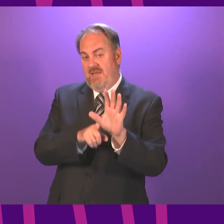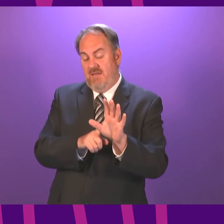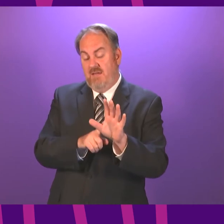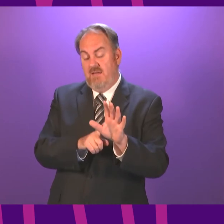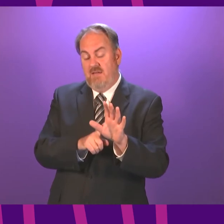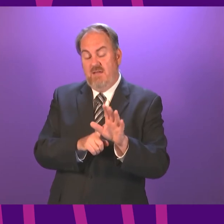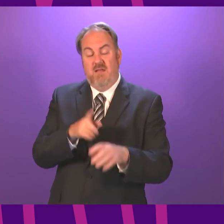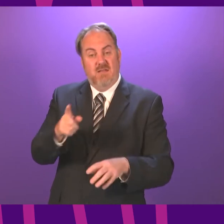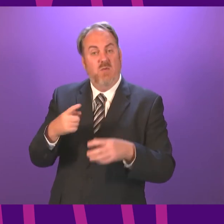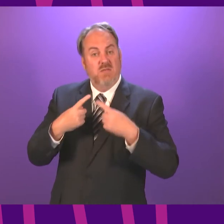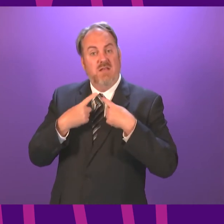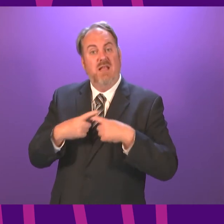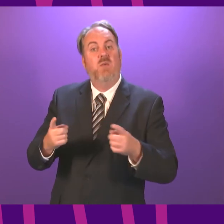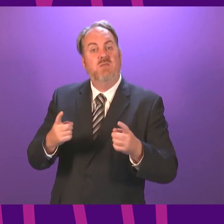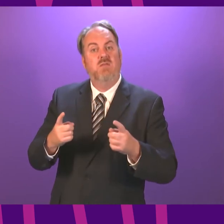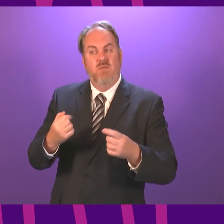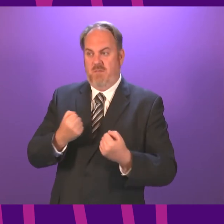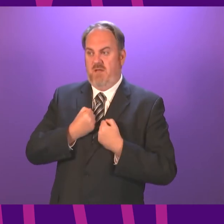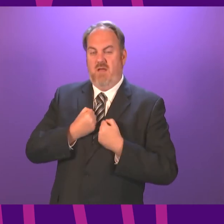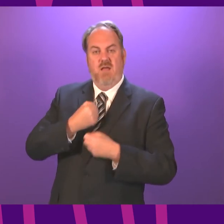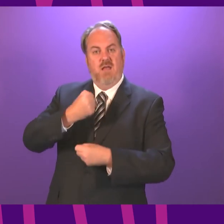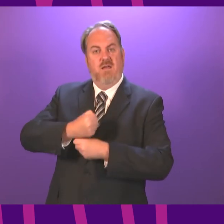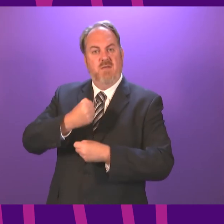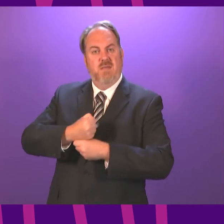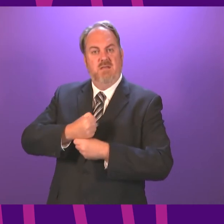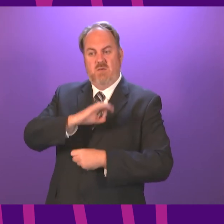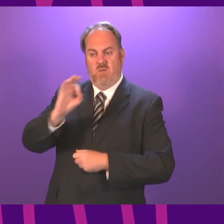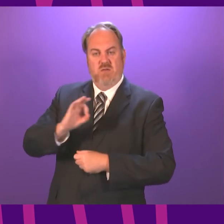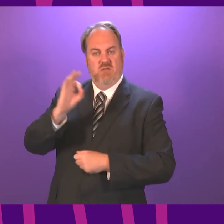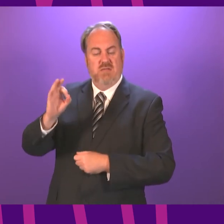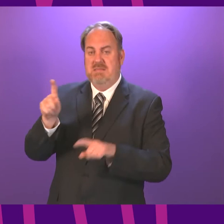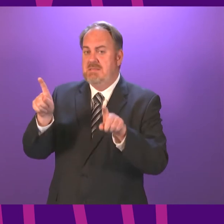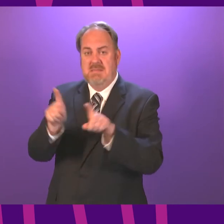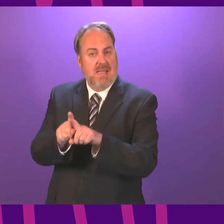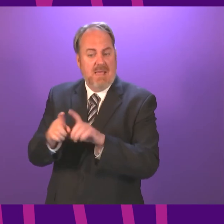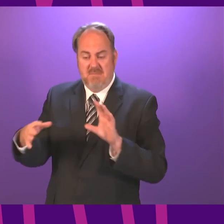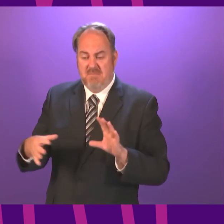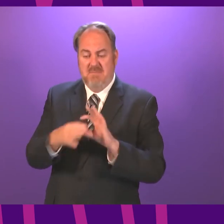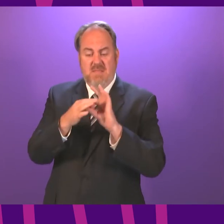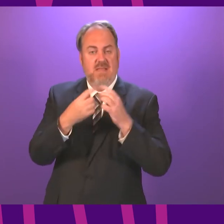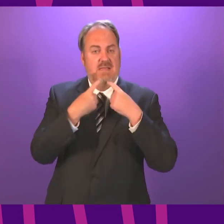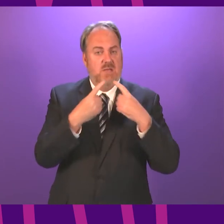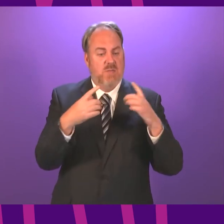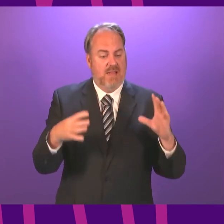by a government-initiated question, just exactly the same way as the announcement was made about Manchester and Salford.